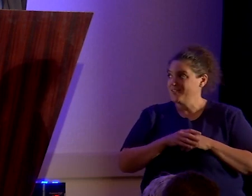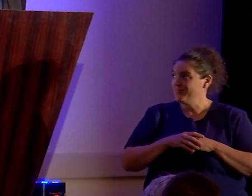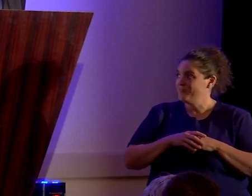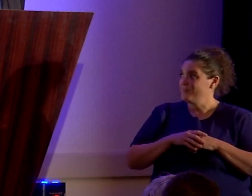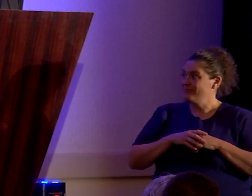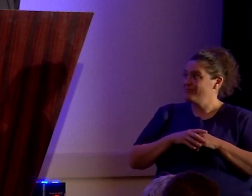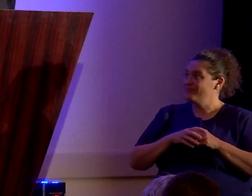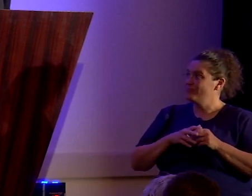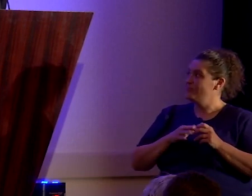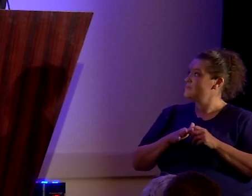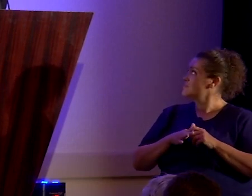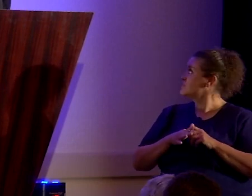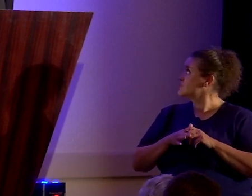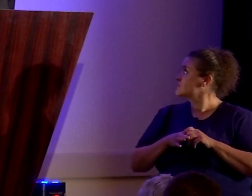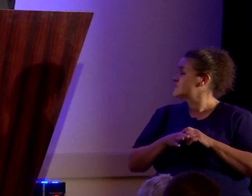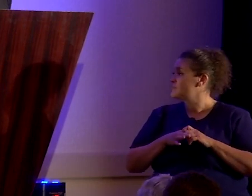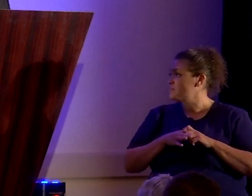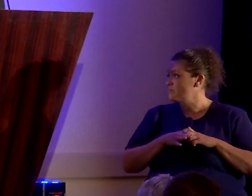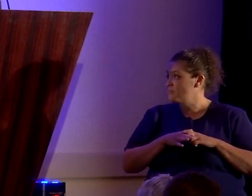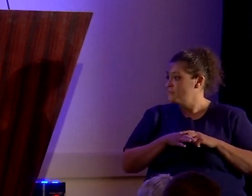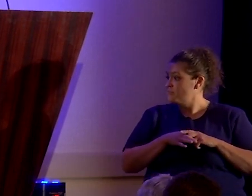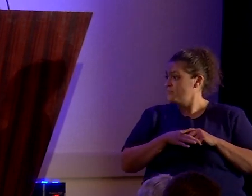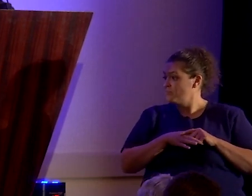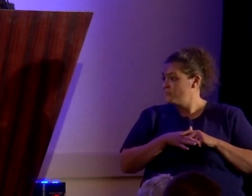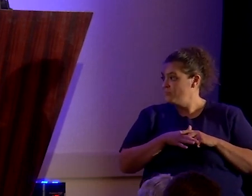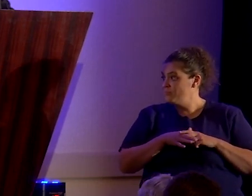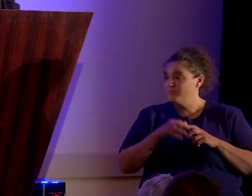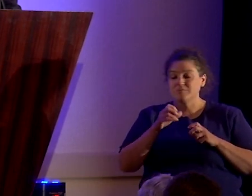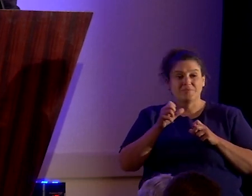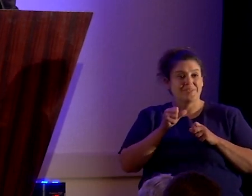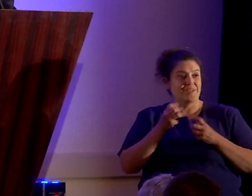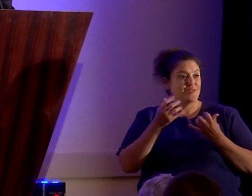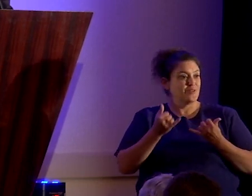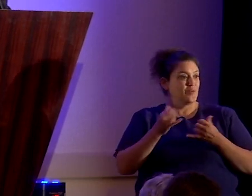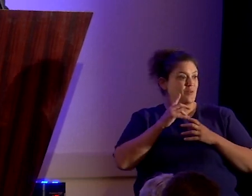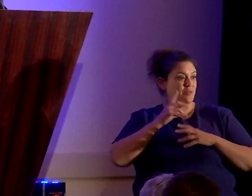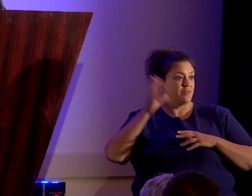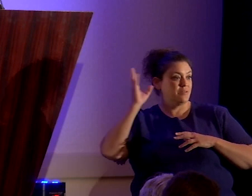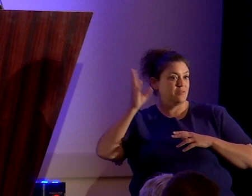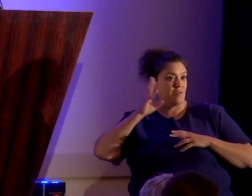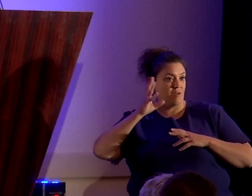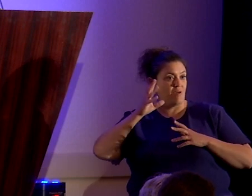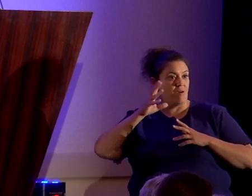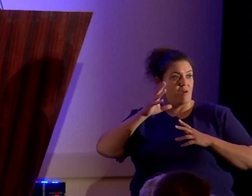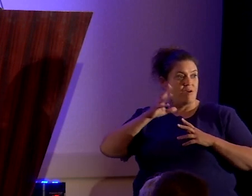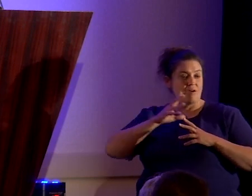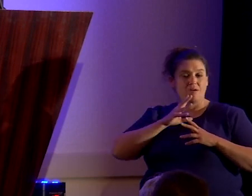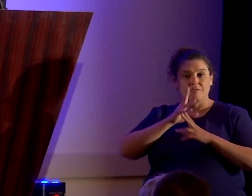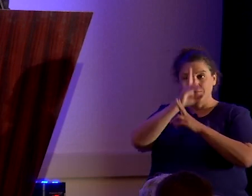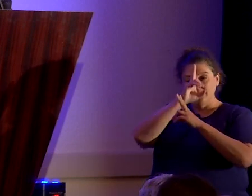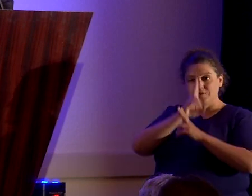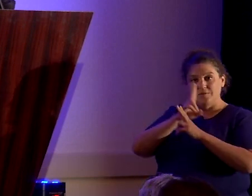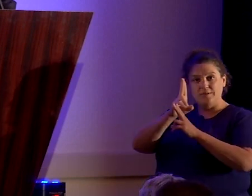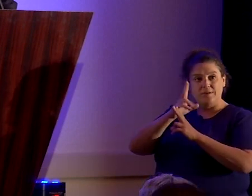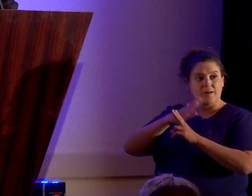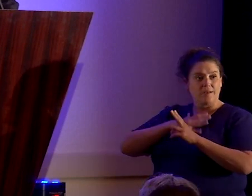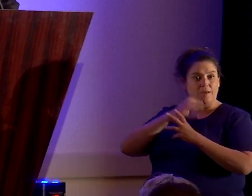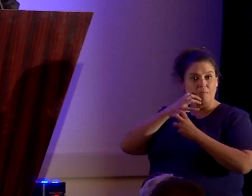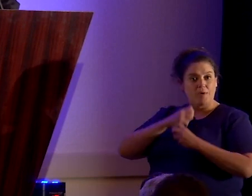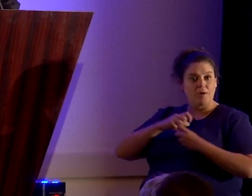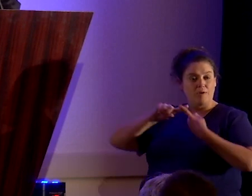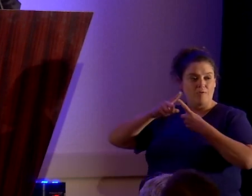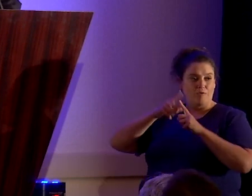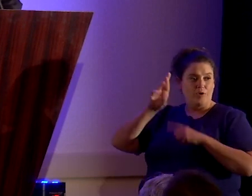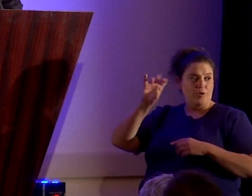And so I am dedicating this talk back to my dear friend, Rich.